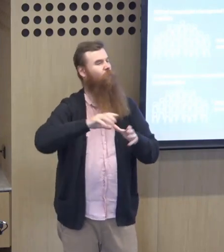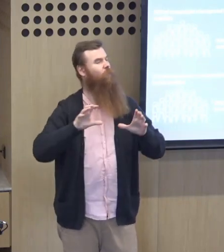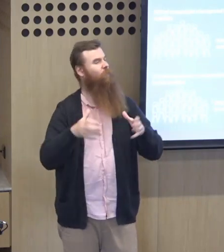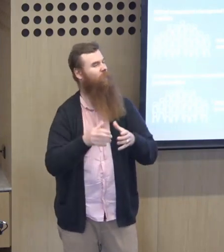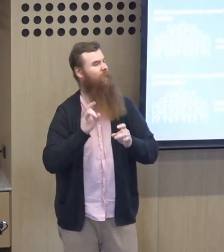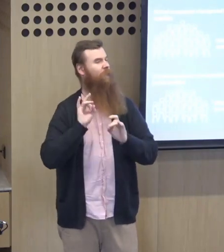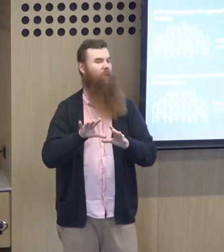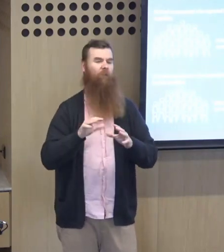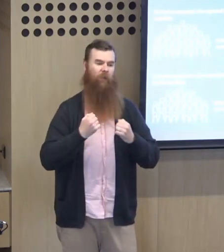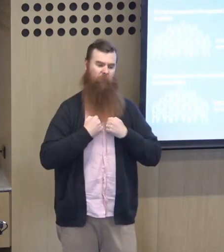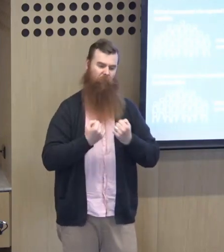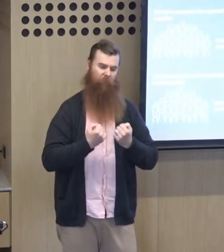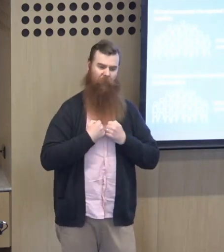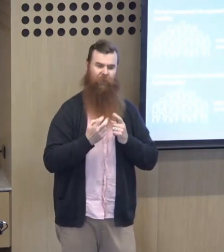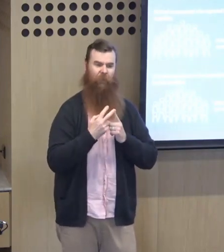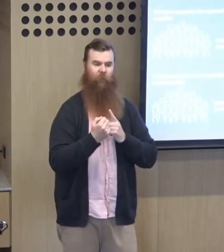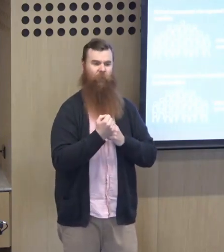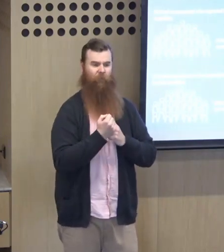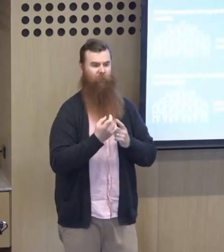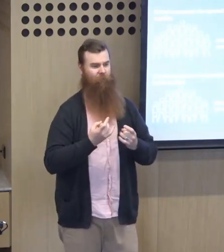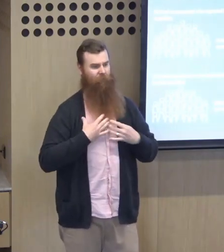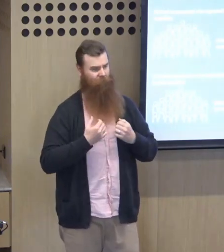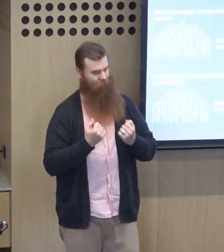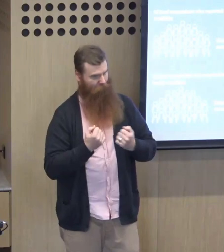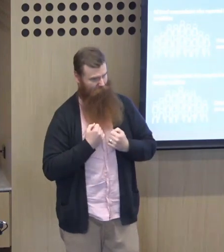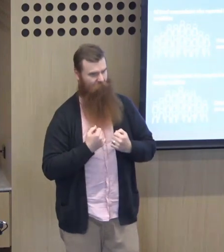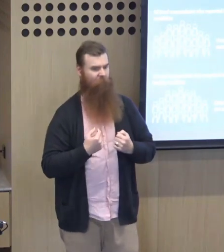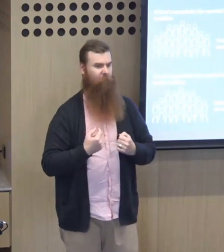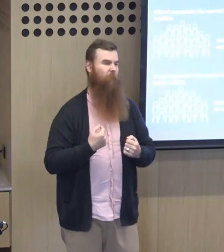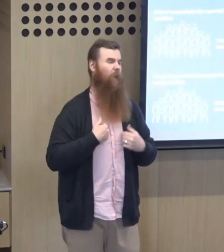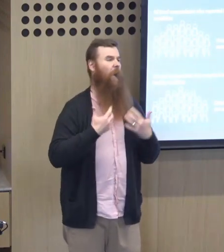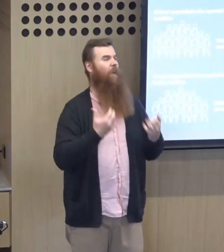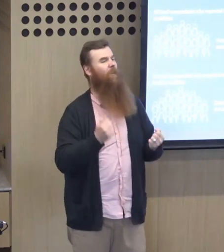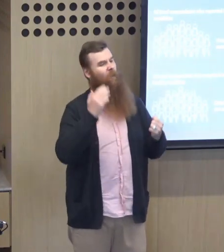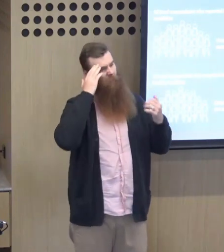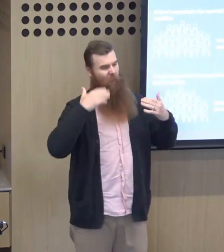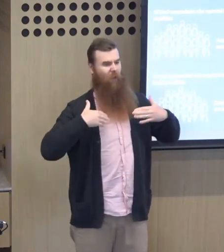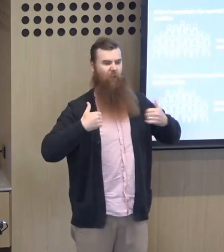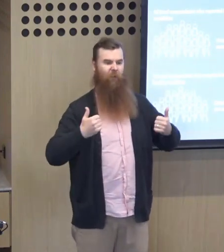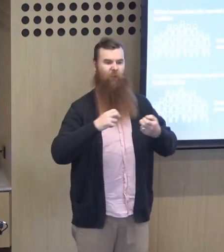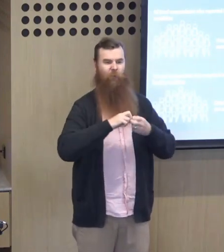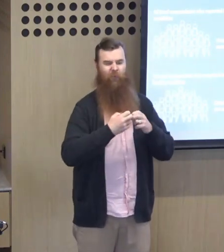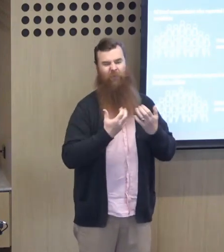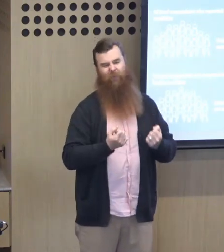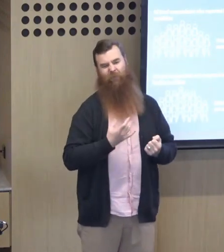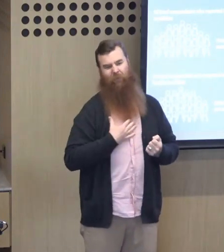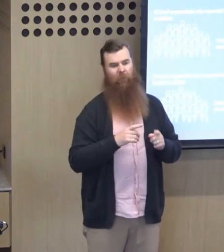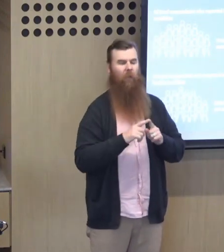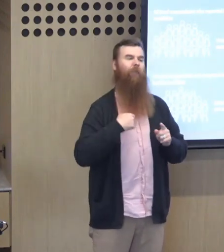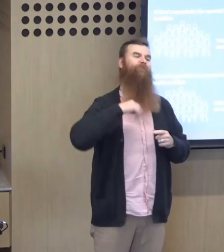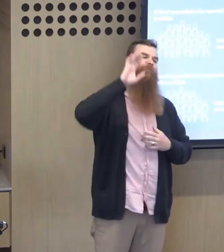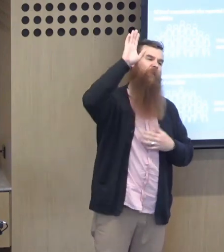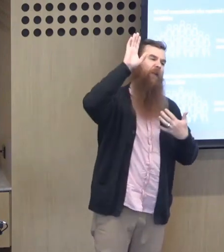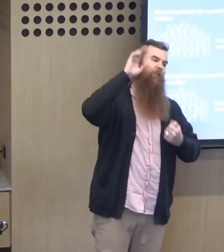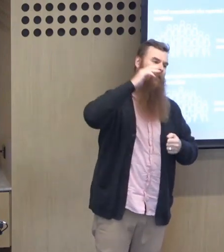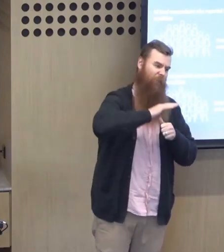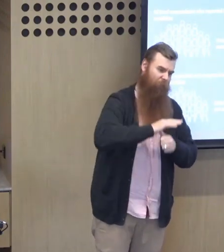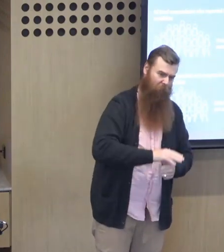are the people who I felt were the people that were either self diagnosing, or they felt that they had some issue,